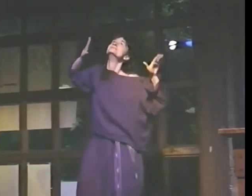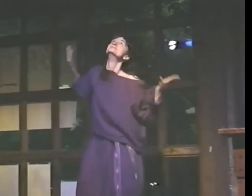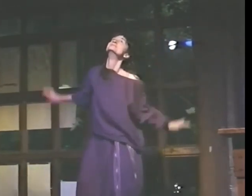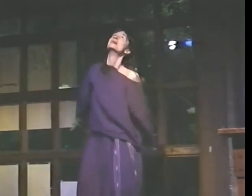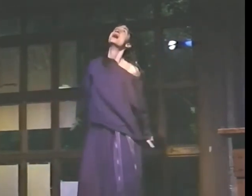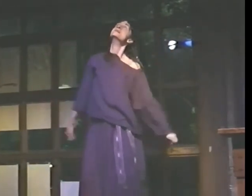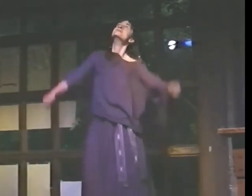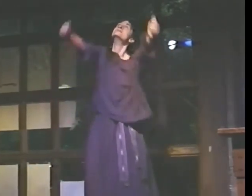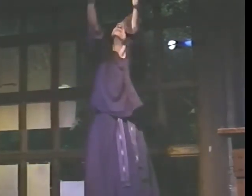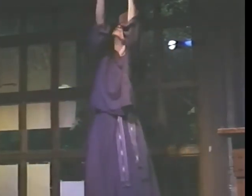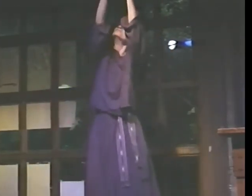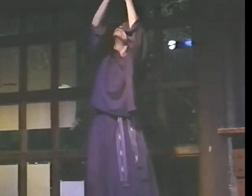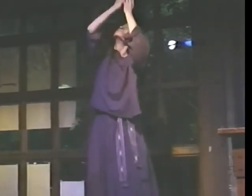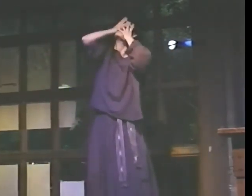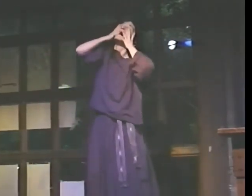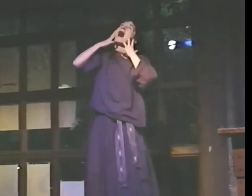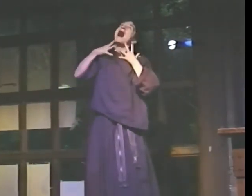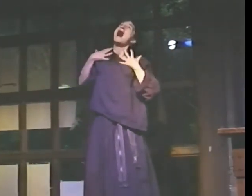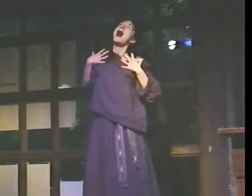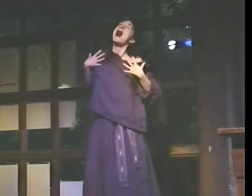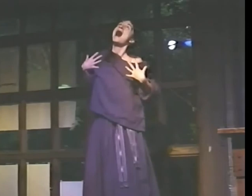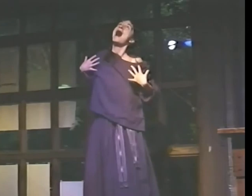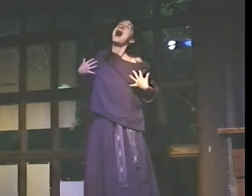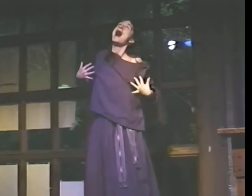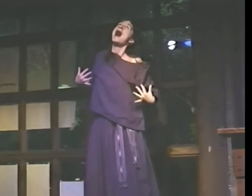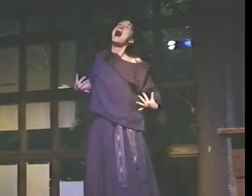The colors of ASL.